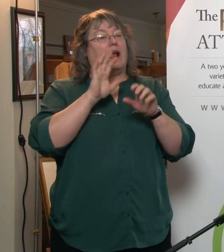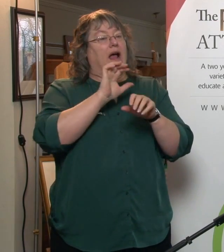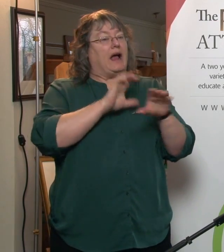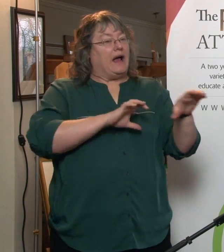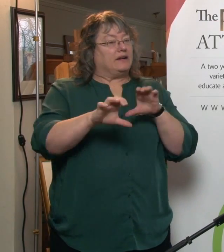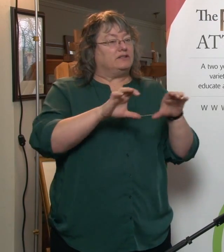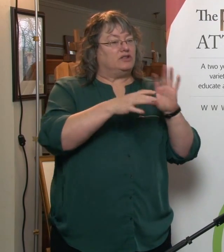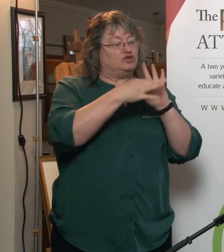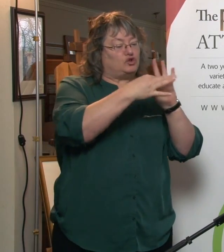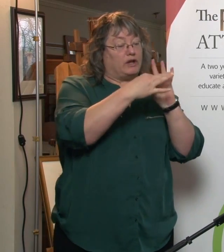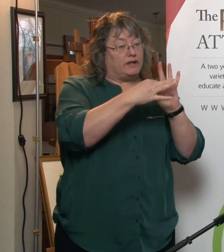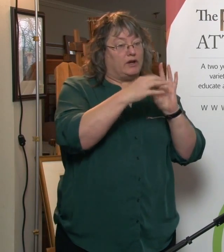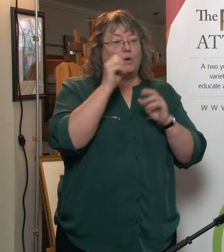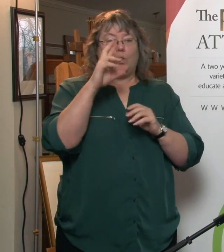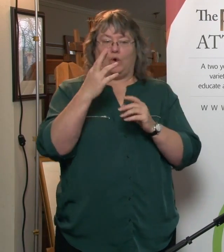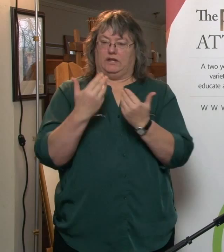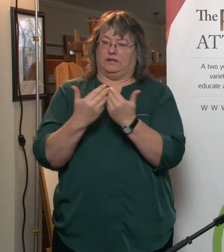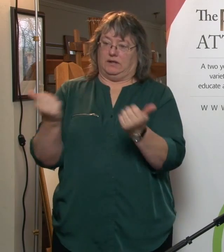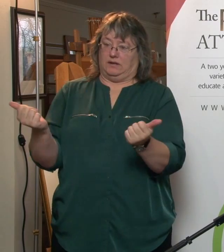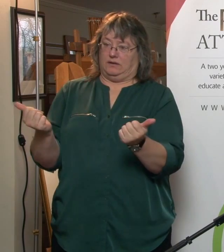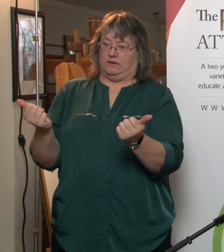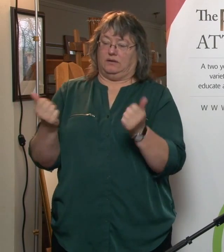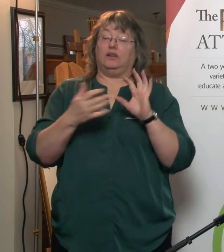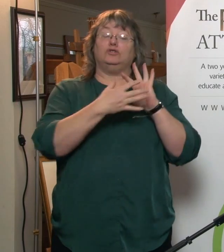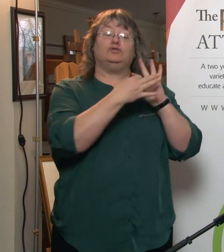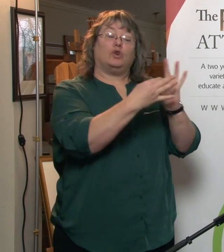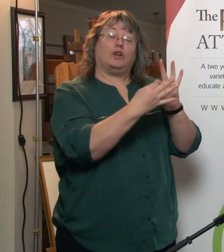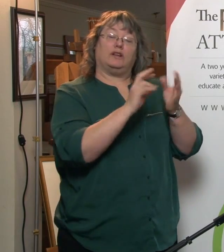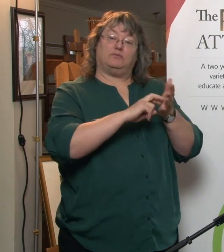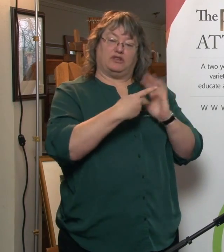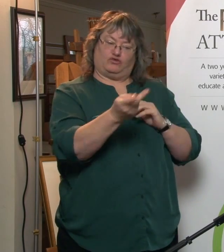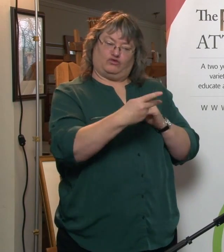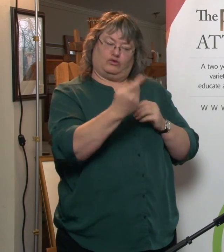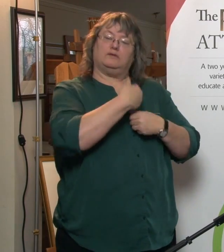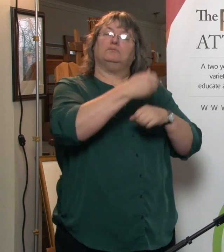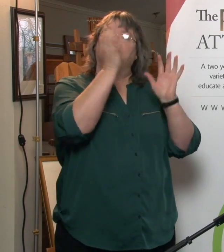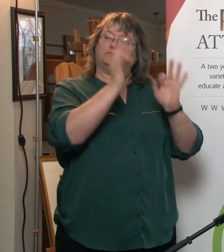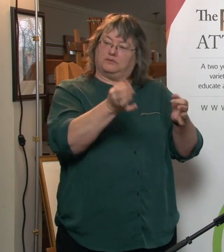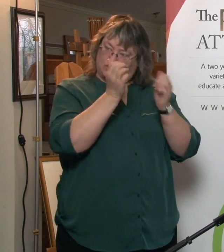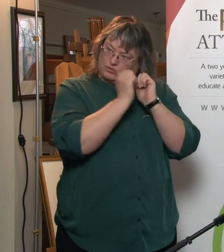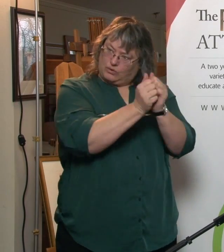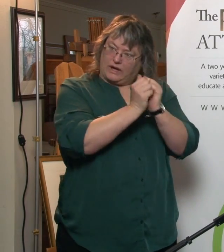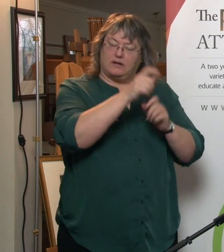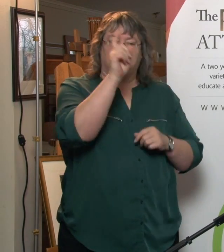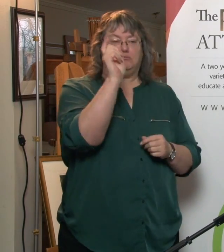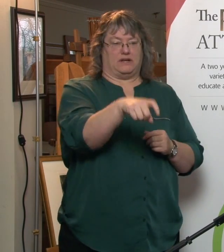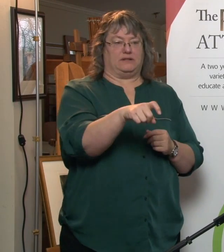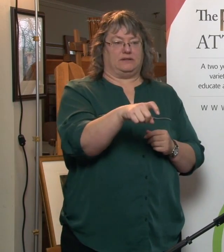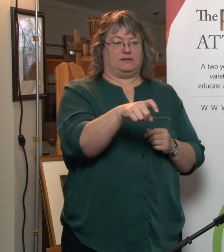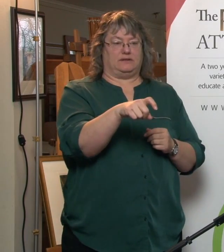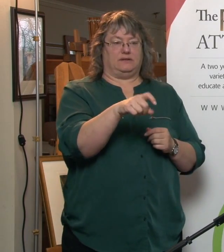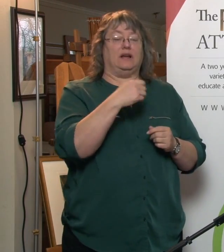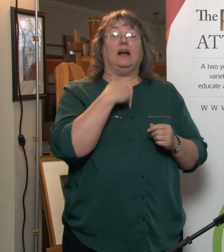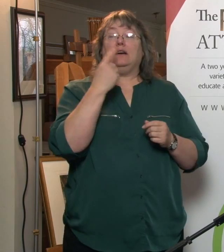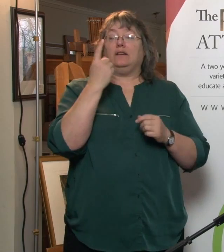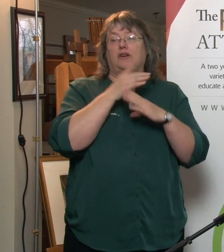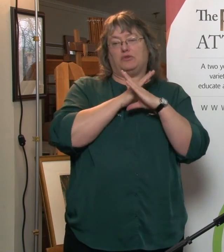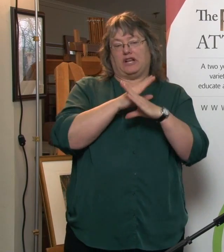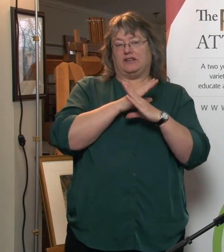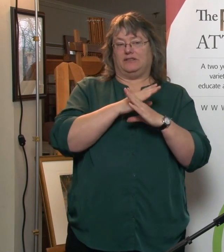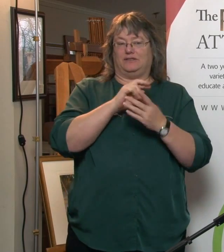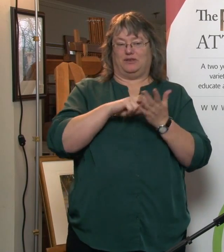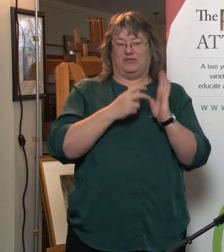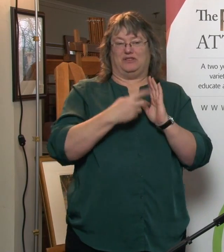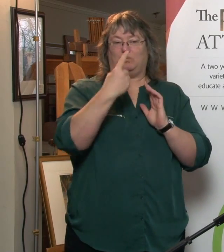severally or jointly. Jointly means they must make all decisions together. There's certainly some protection there. One of them couldn't go